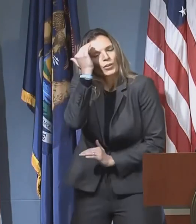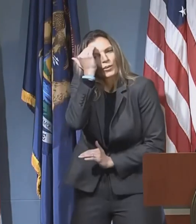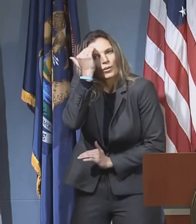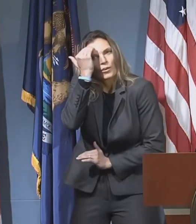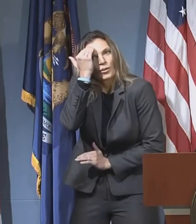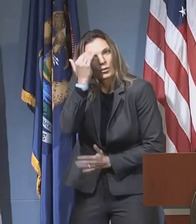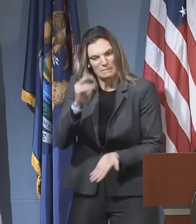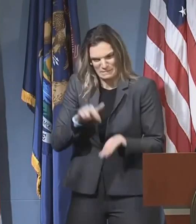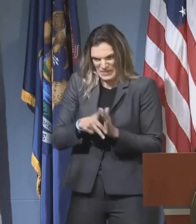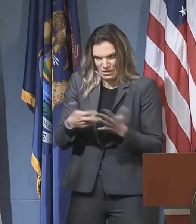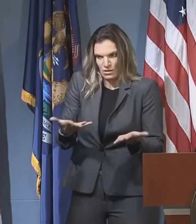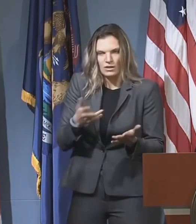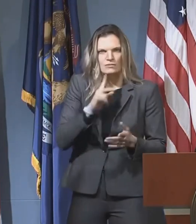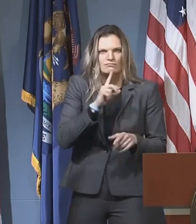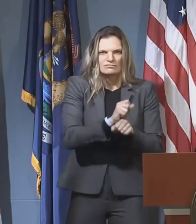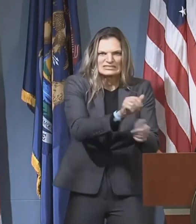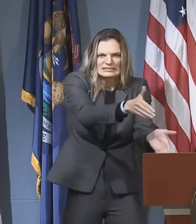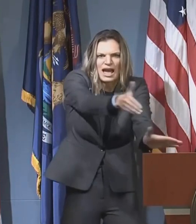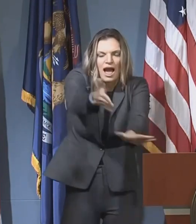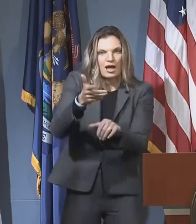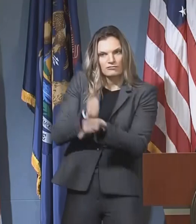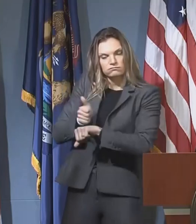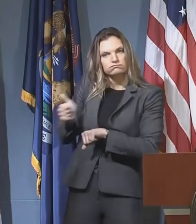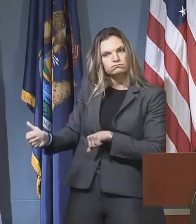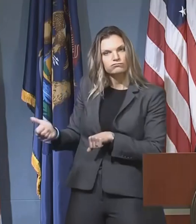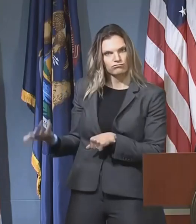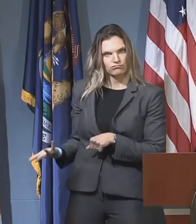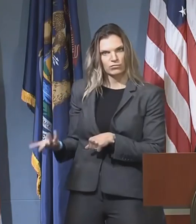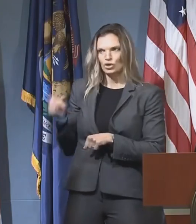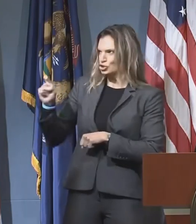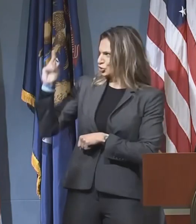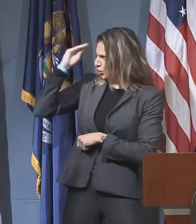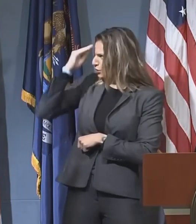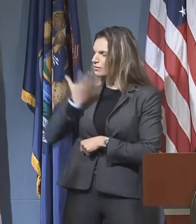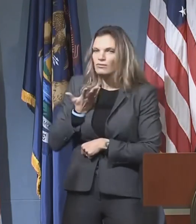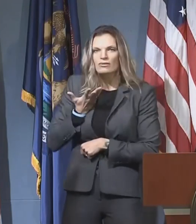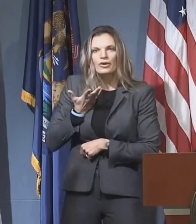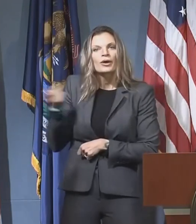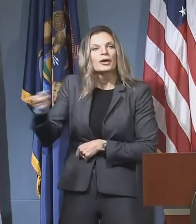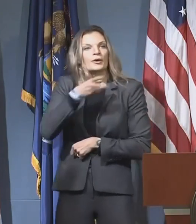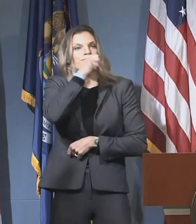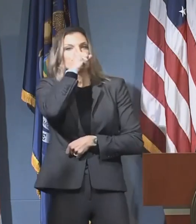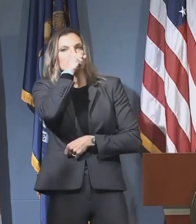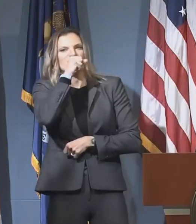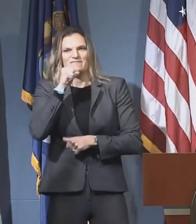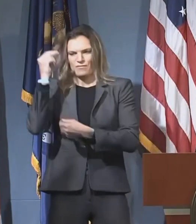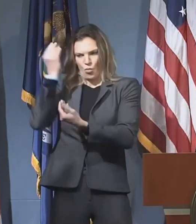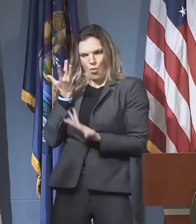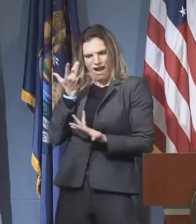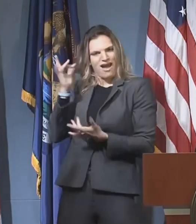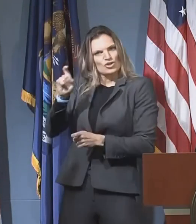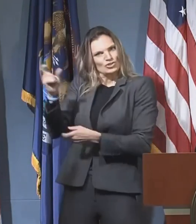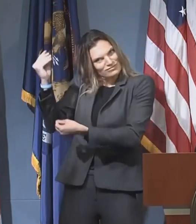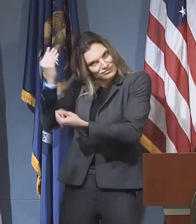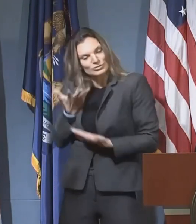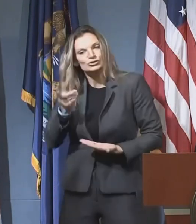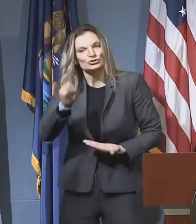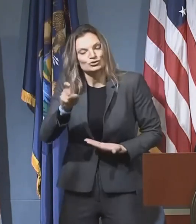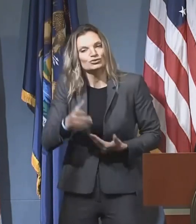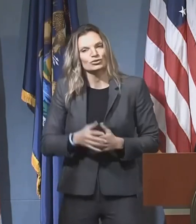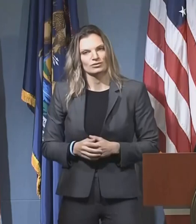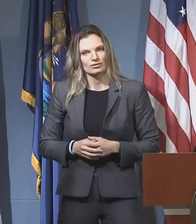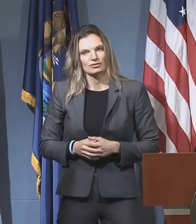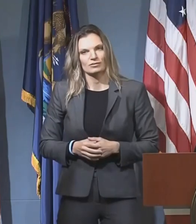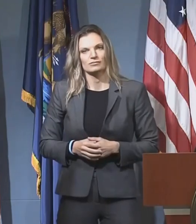They knew, they didn't tell us. And I think the biggest enemy of the state